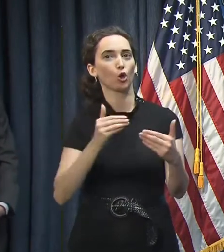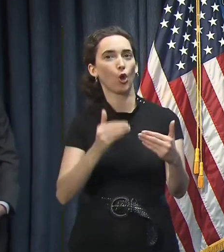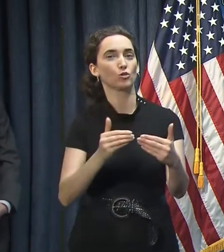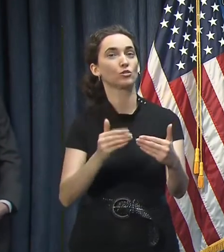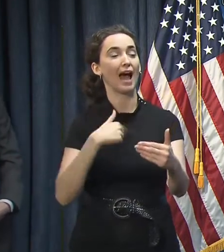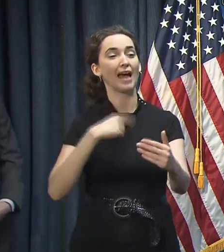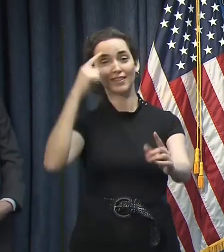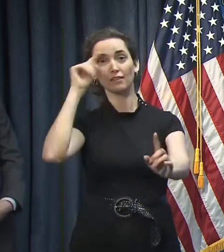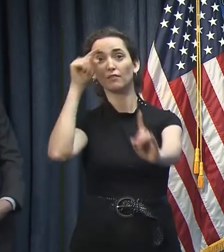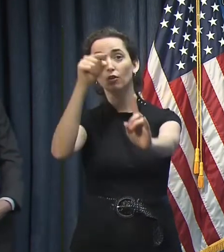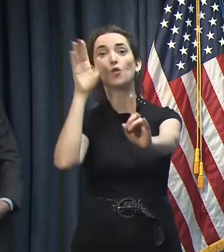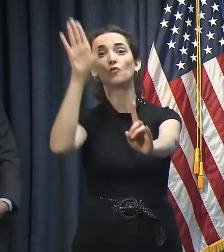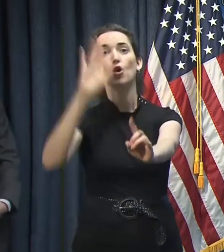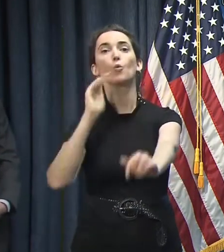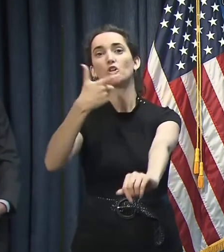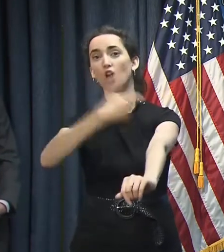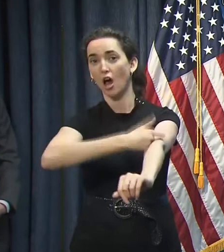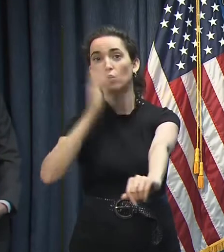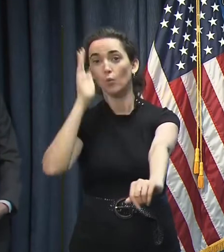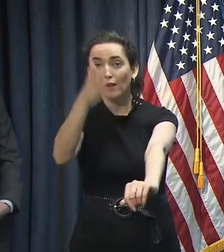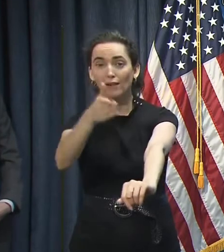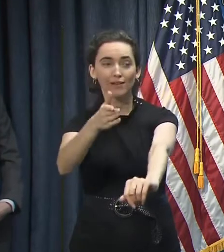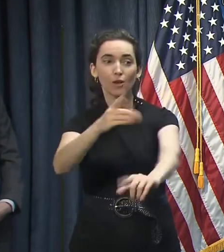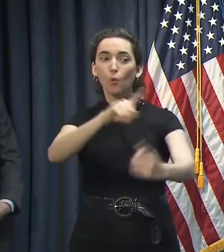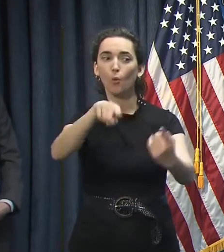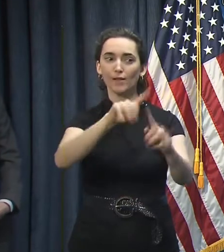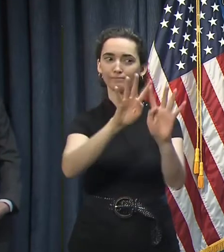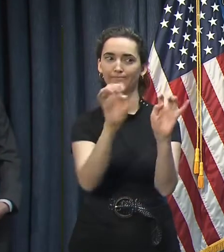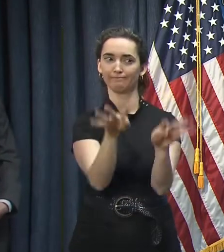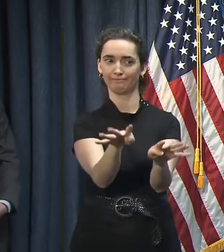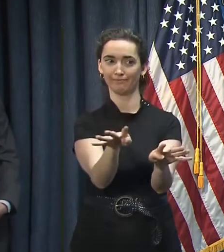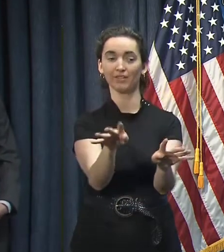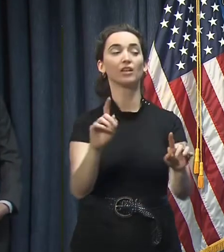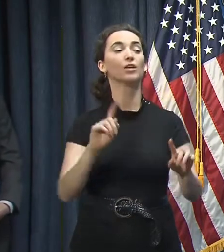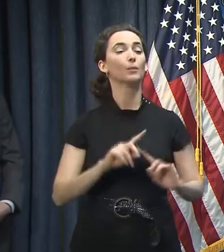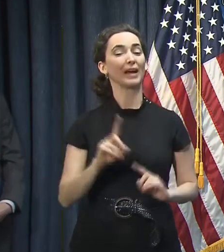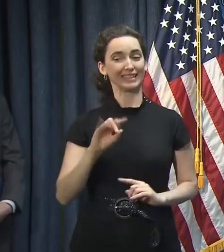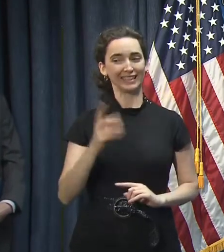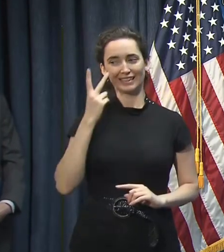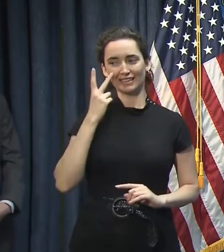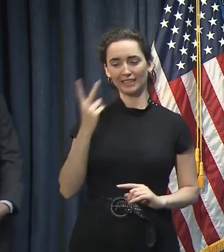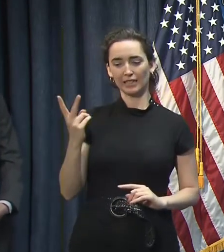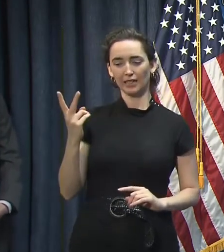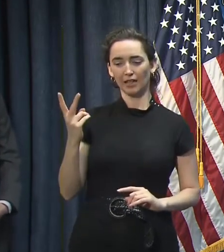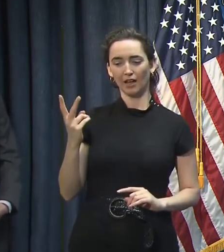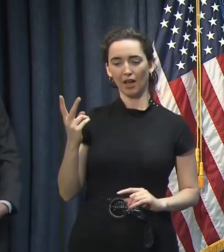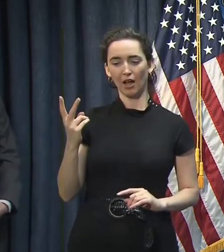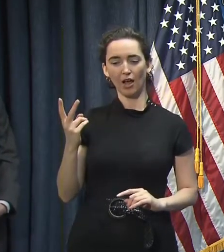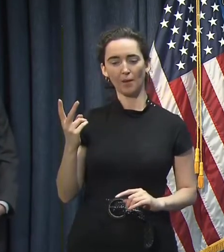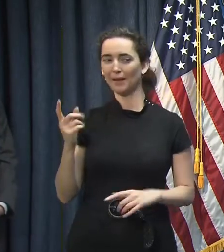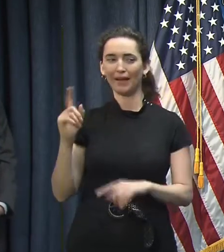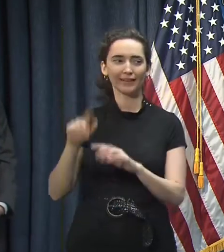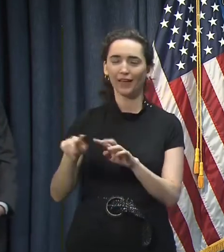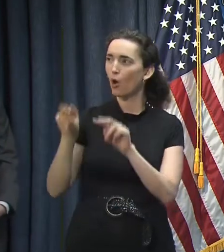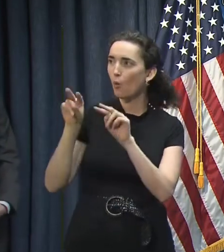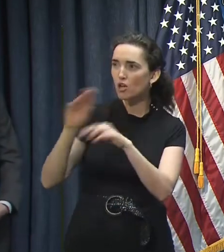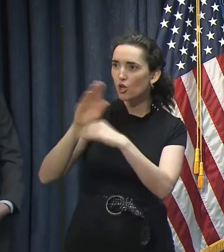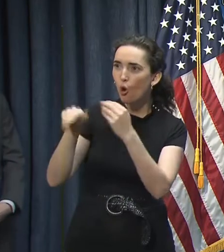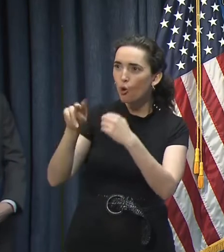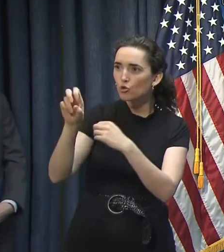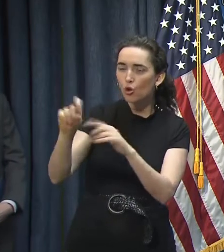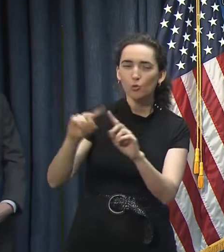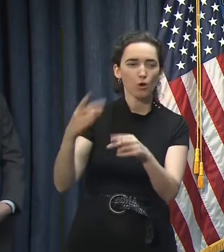I just don't know when. I did see something, and I wasn't able to watch the segment.